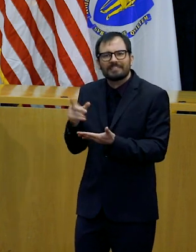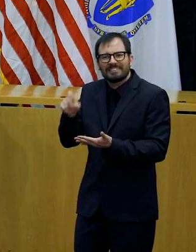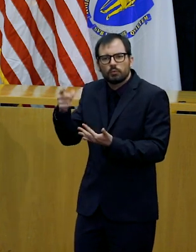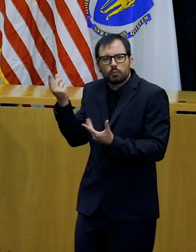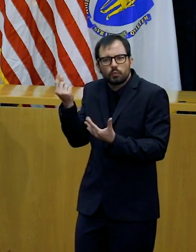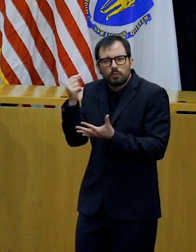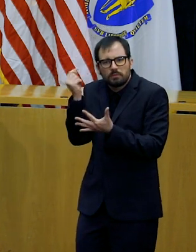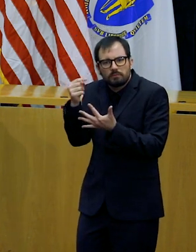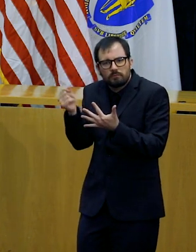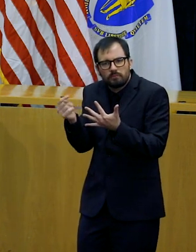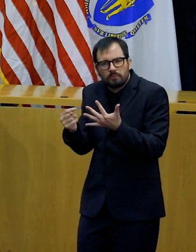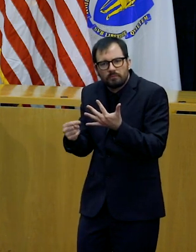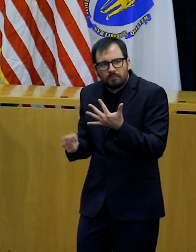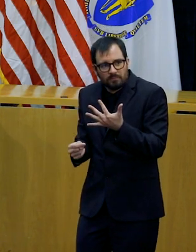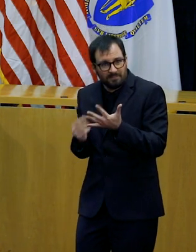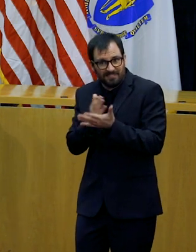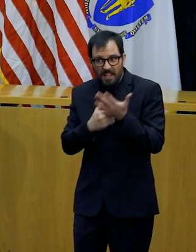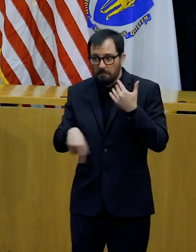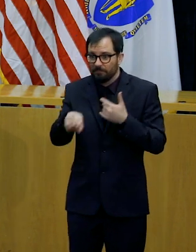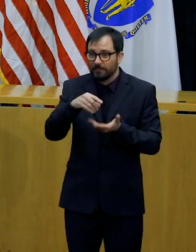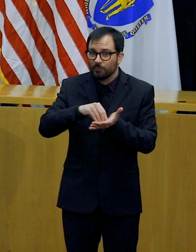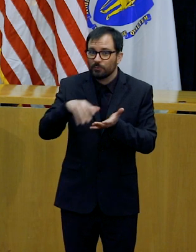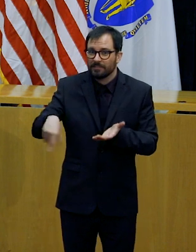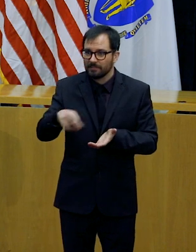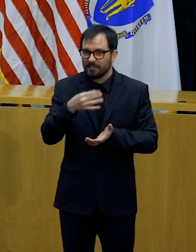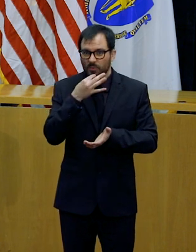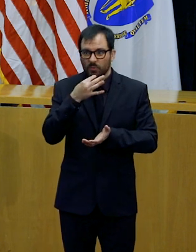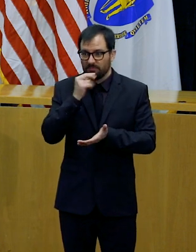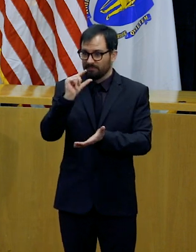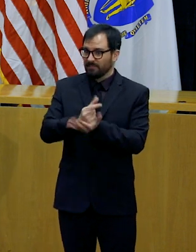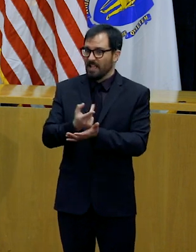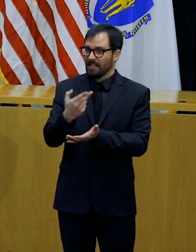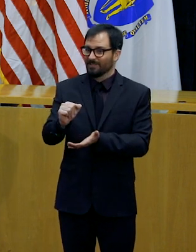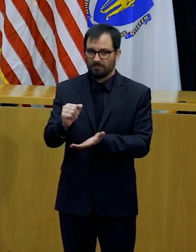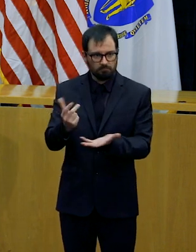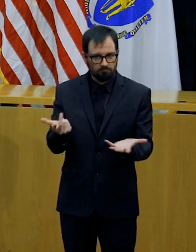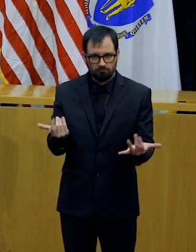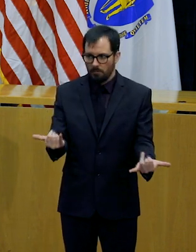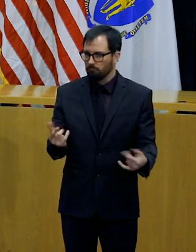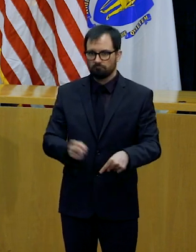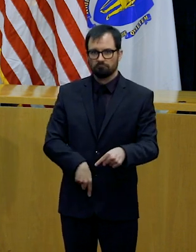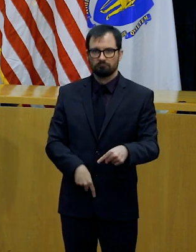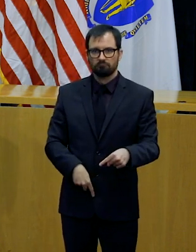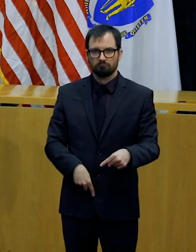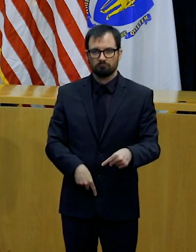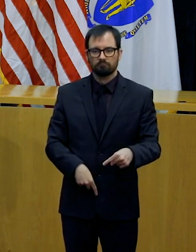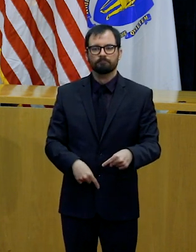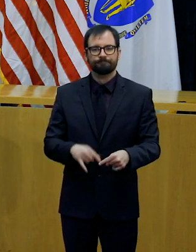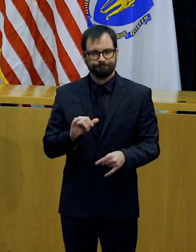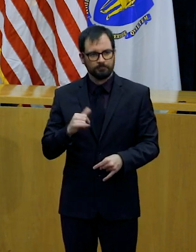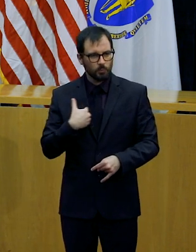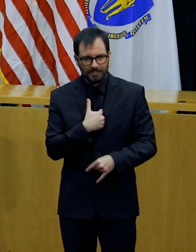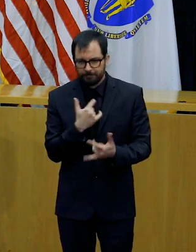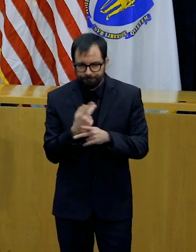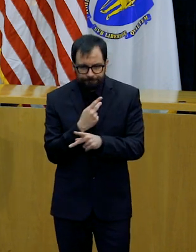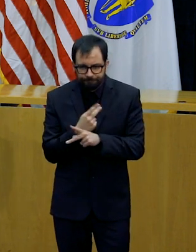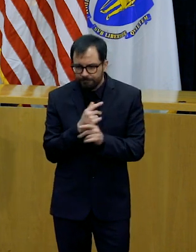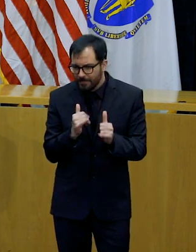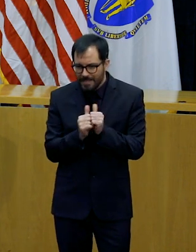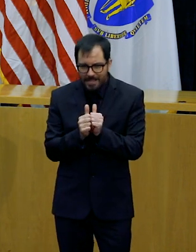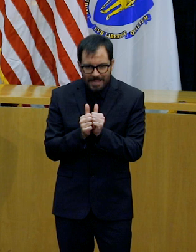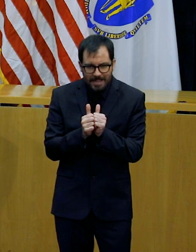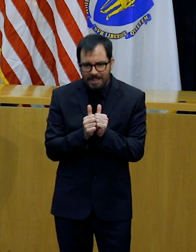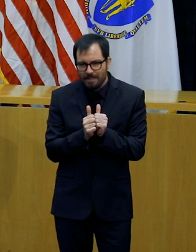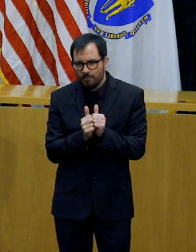We also need to work with the department and the commissioner to how to modify or utilize or